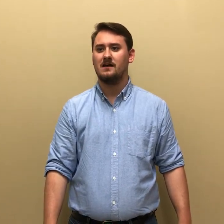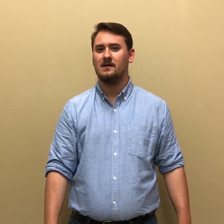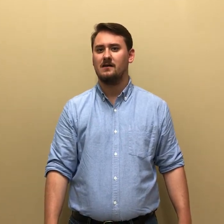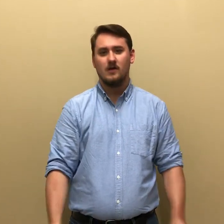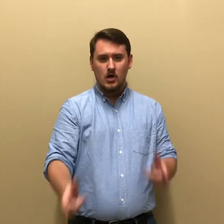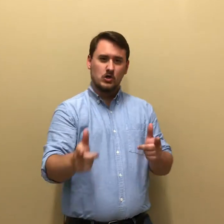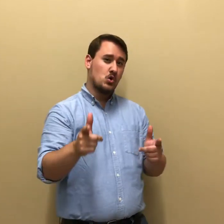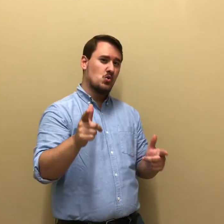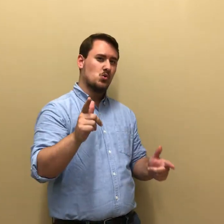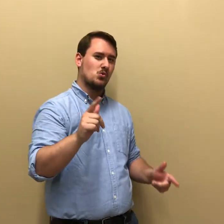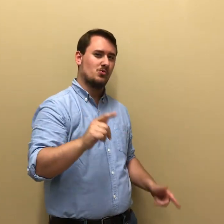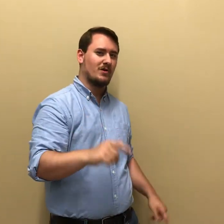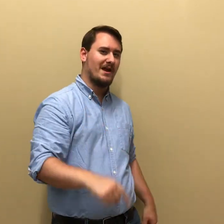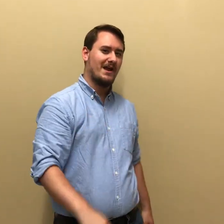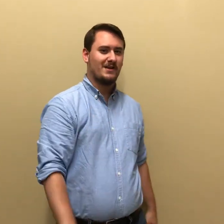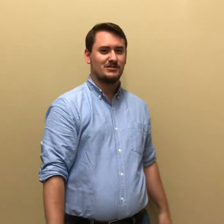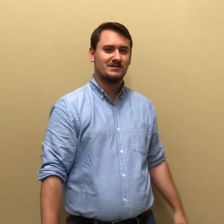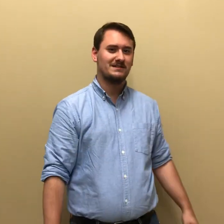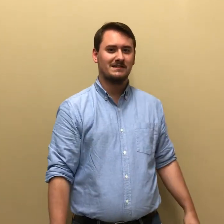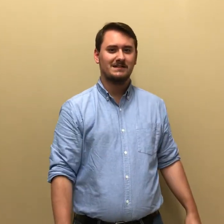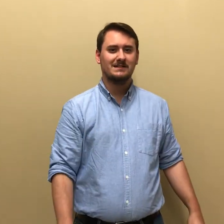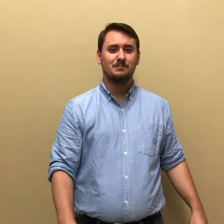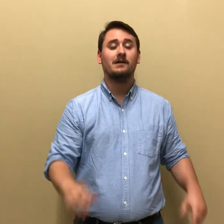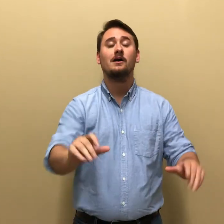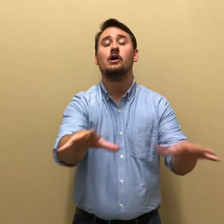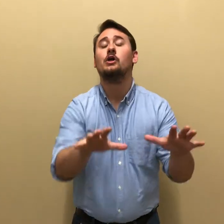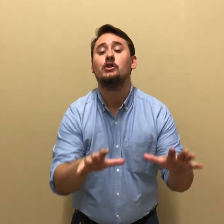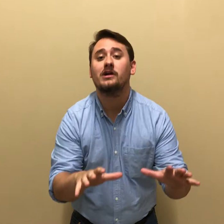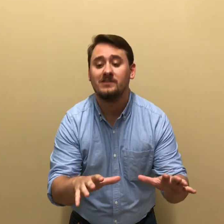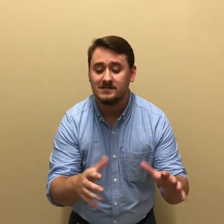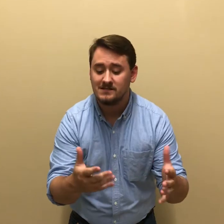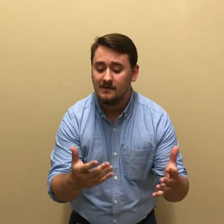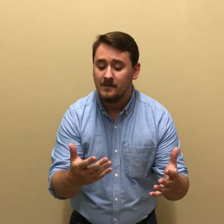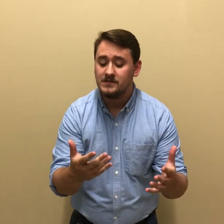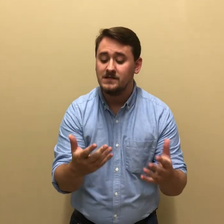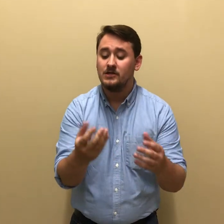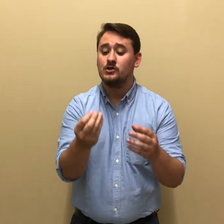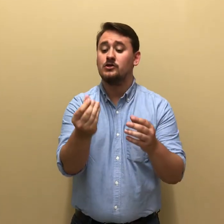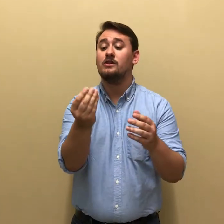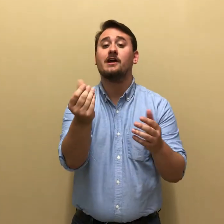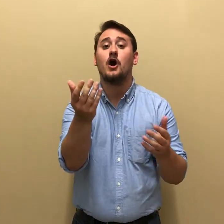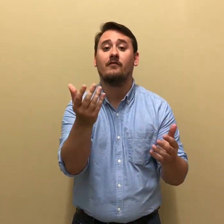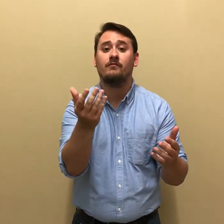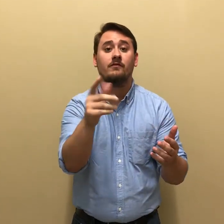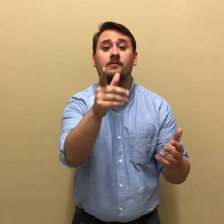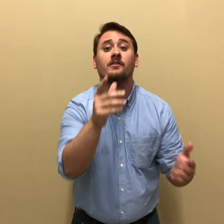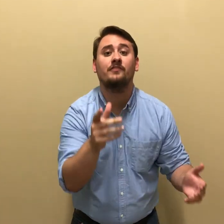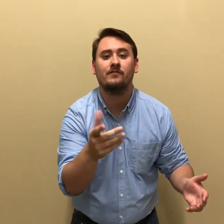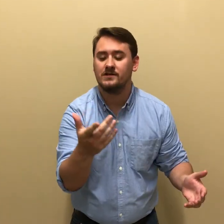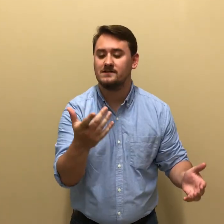Cool Ranch but look at this you see you lick it off the flavor dust.